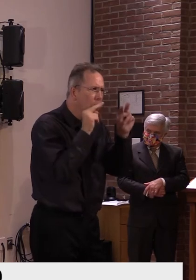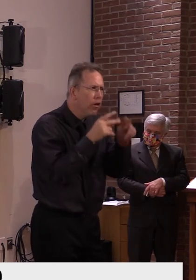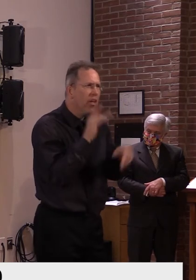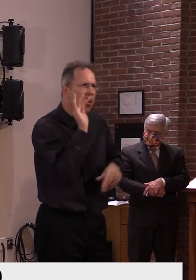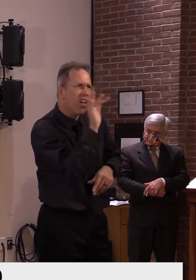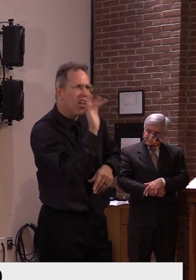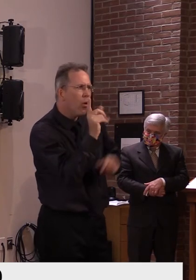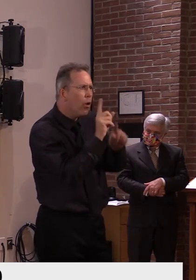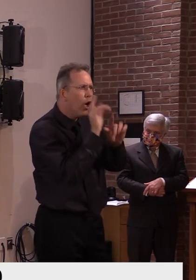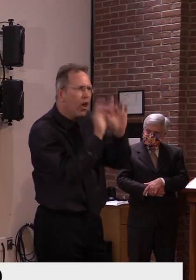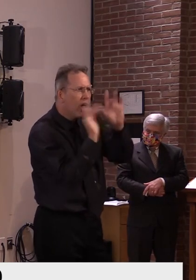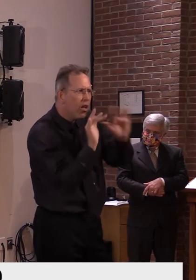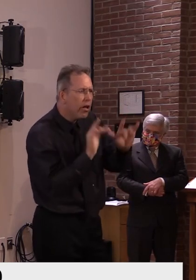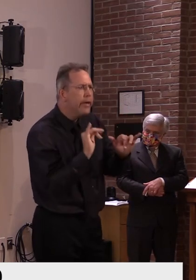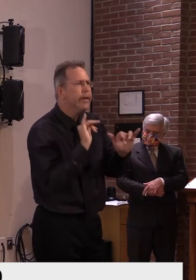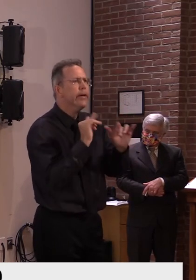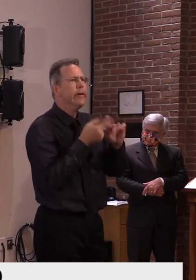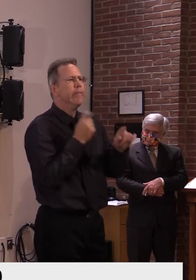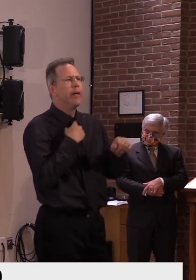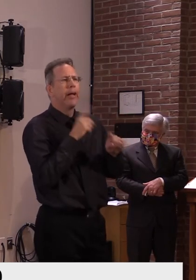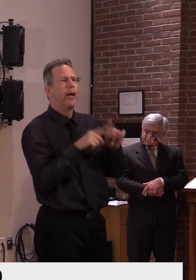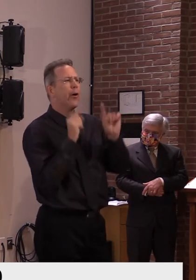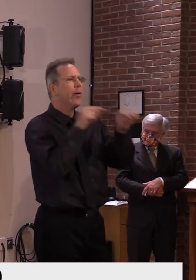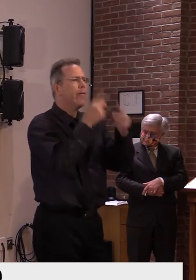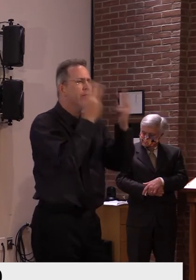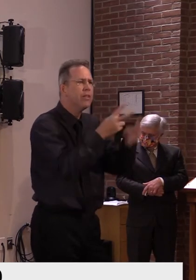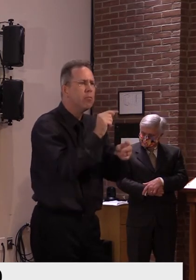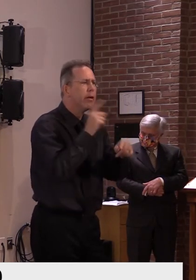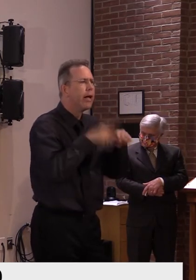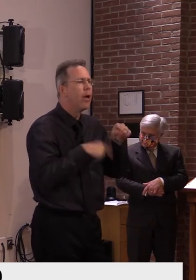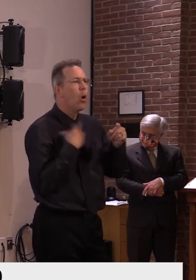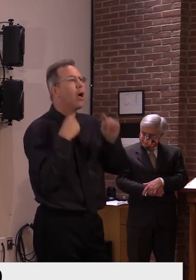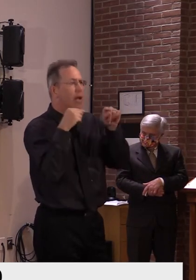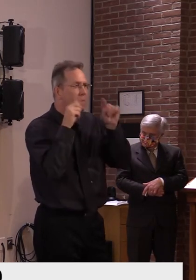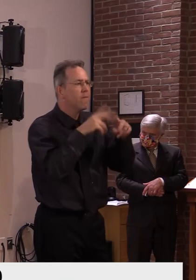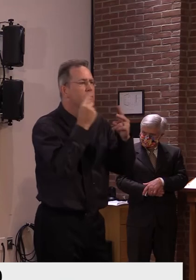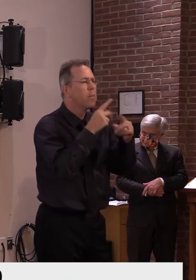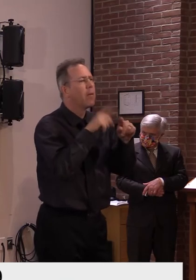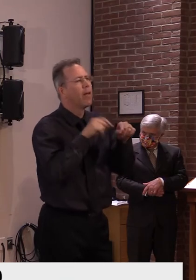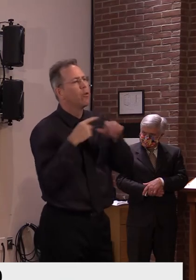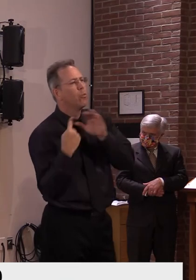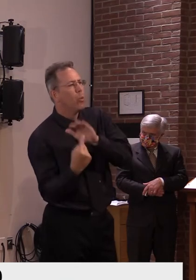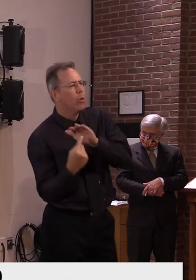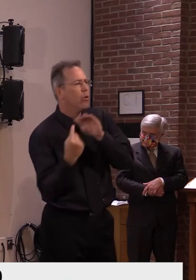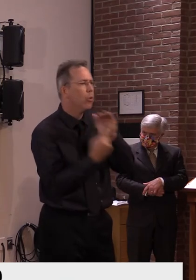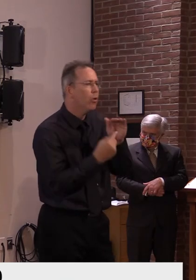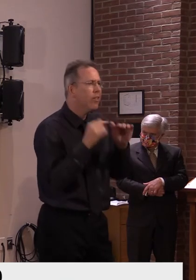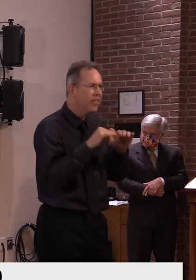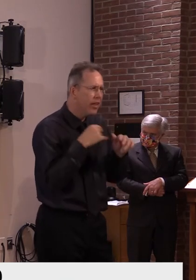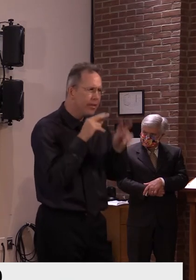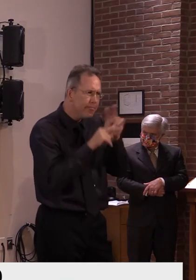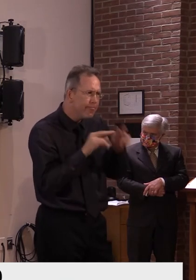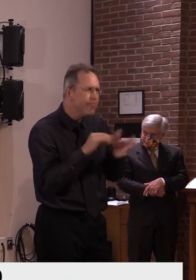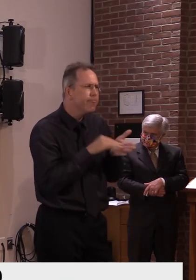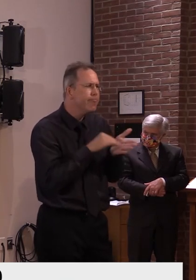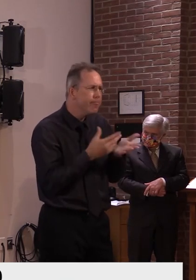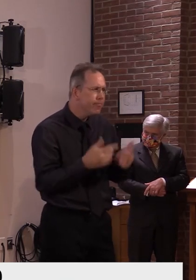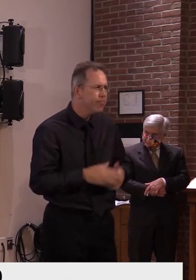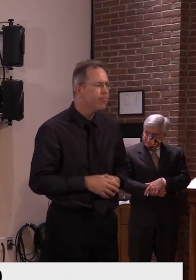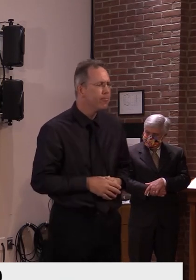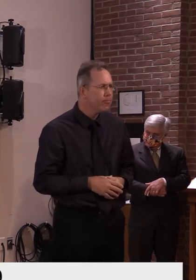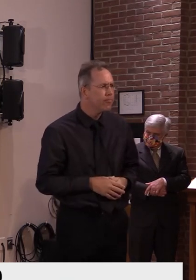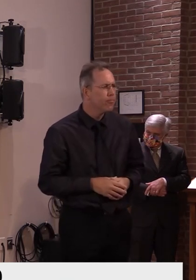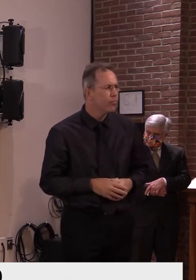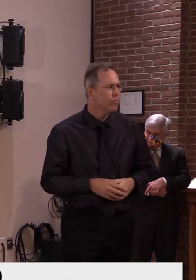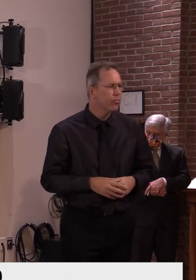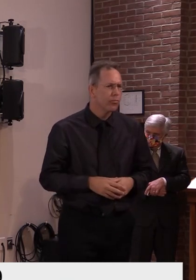Uh, my follow-up question was related to, um, lodging compliance. I spoke with a hotel clerk who, uh, was currently directed by management